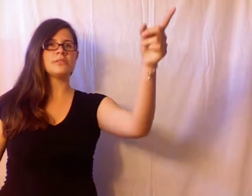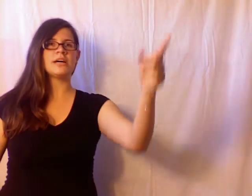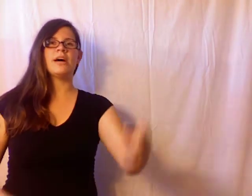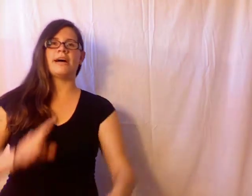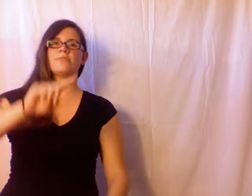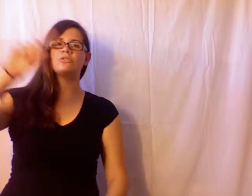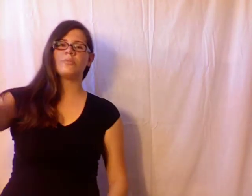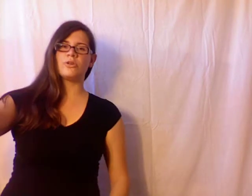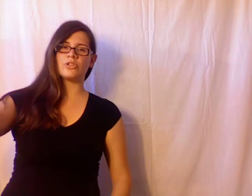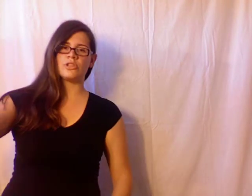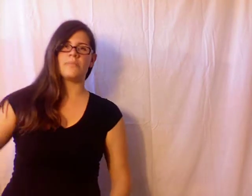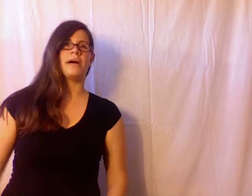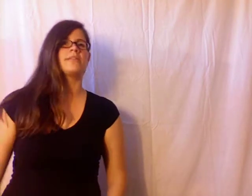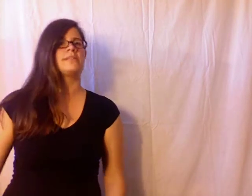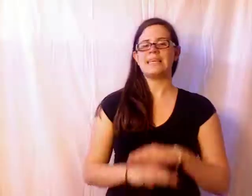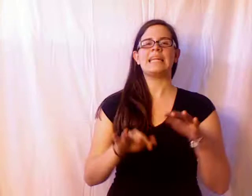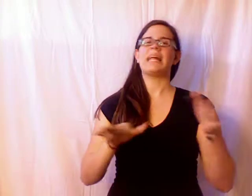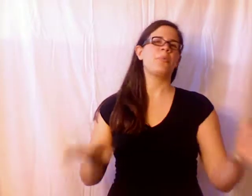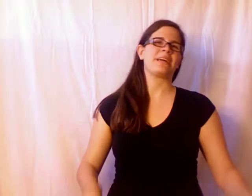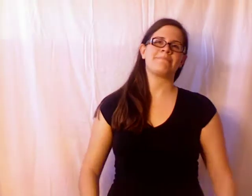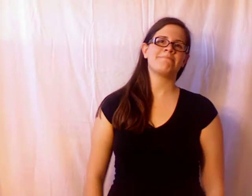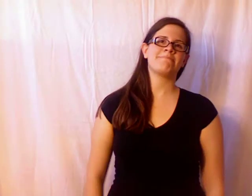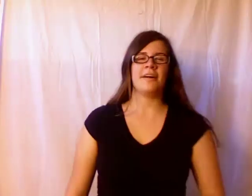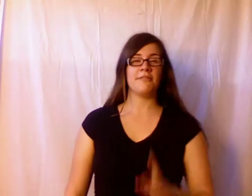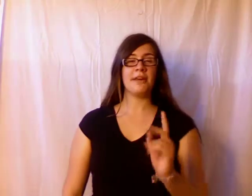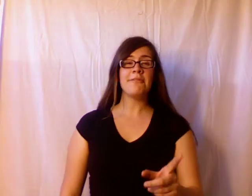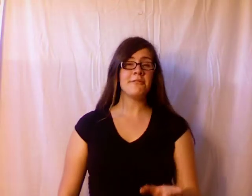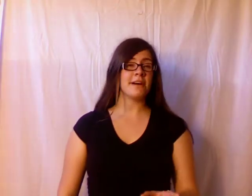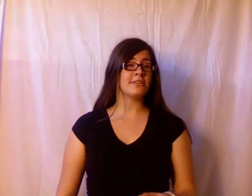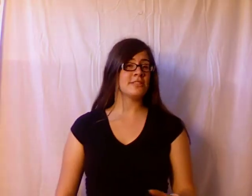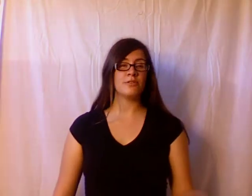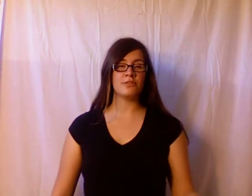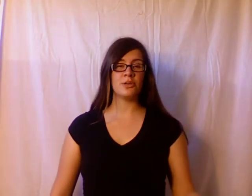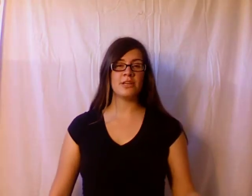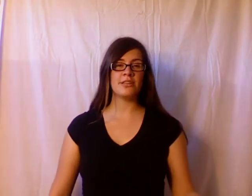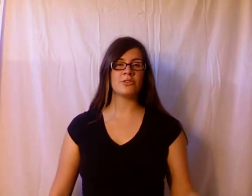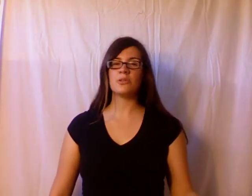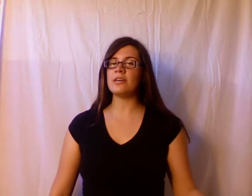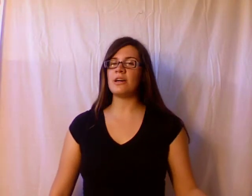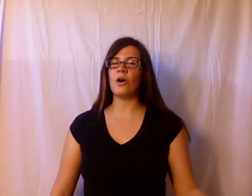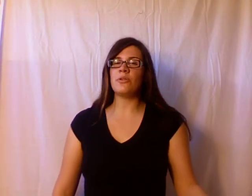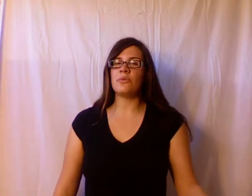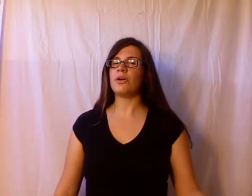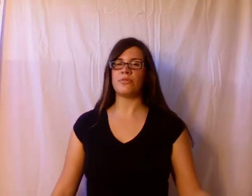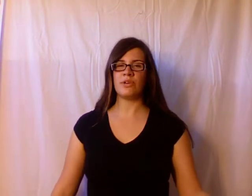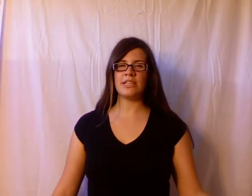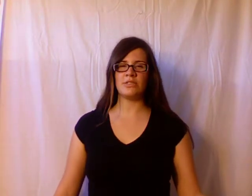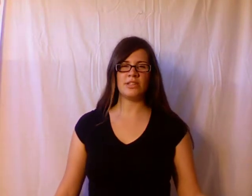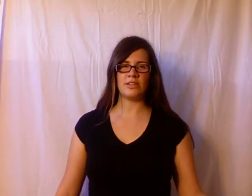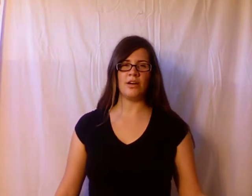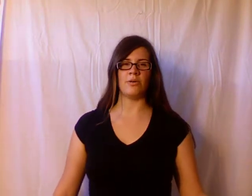Yeah, not helping. Now, if you ever find yourself in Germany, there's really only one phrase you need to know.